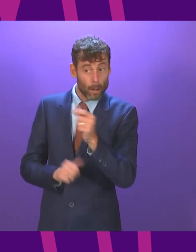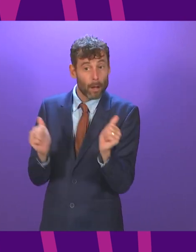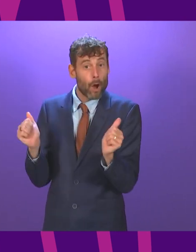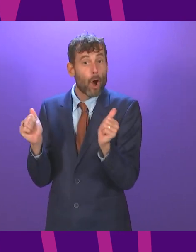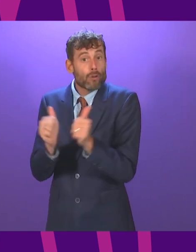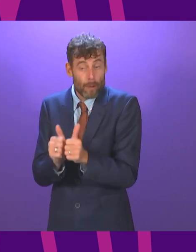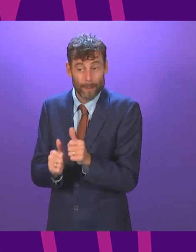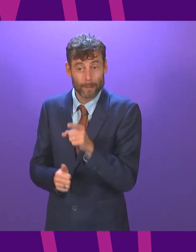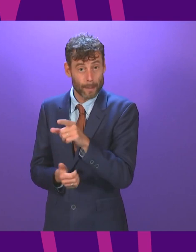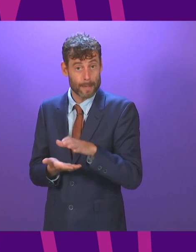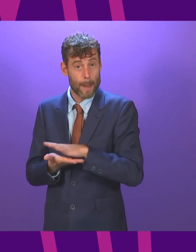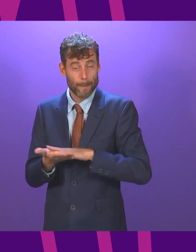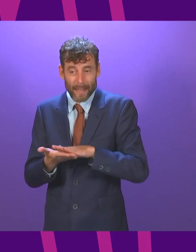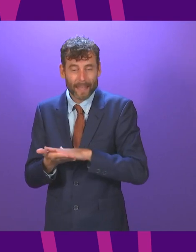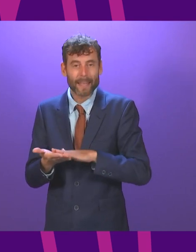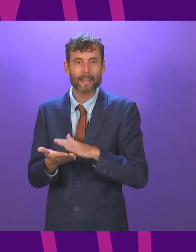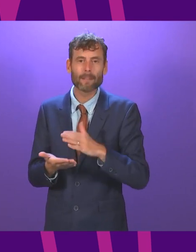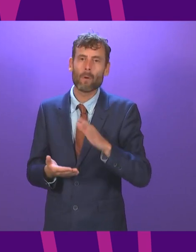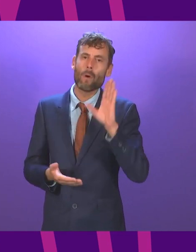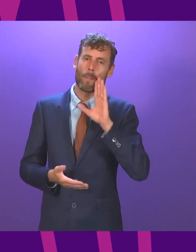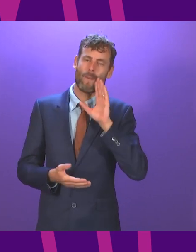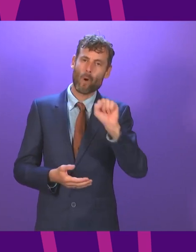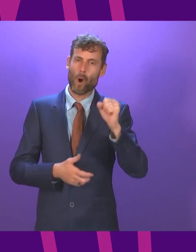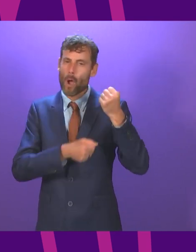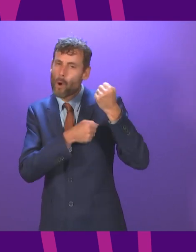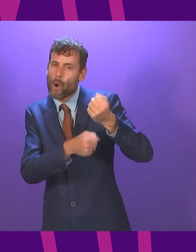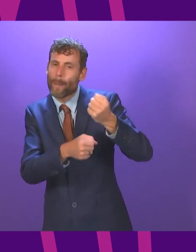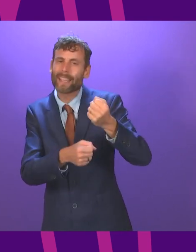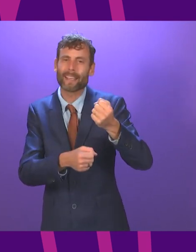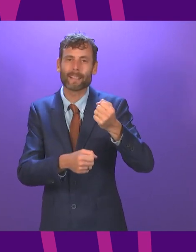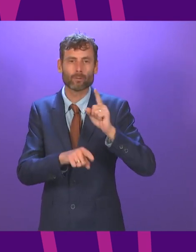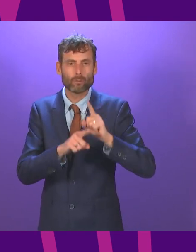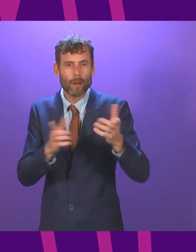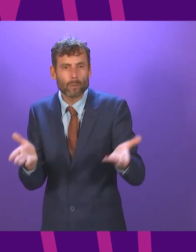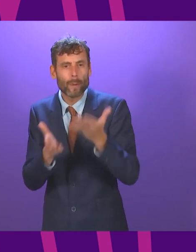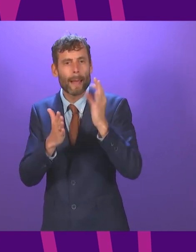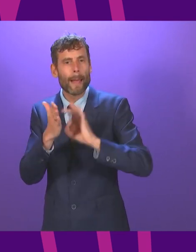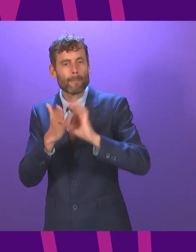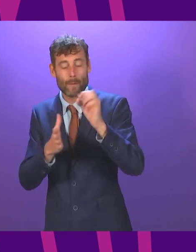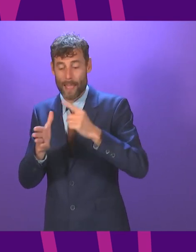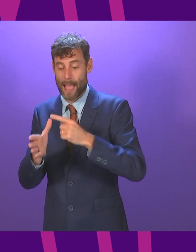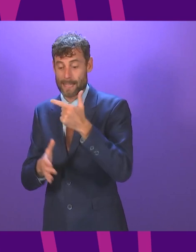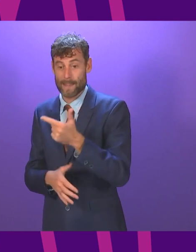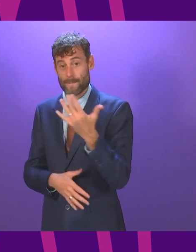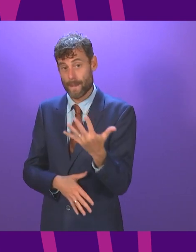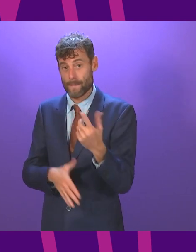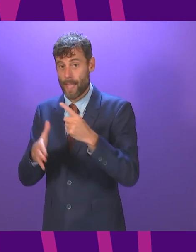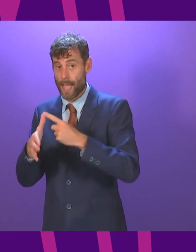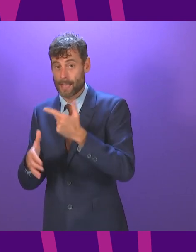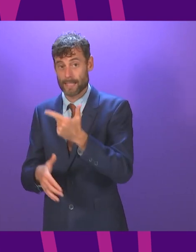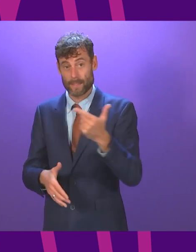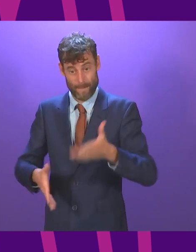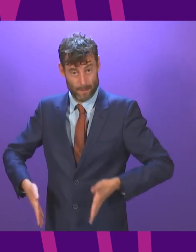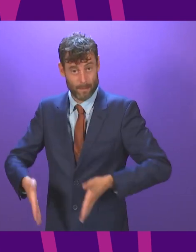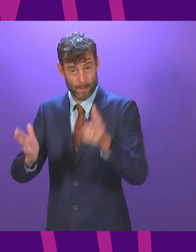not prevent the long standing lobbying efforts to ensure improvements and upgrades on the A75 and A77 particularly on